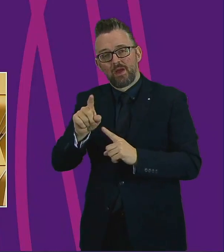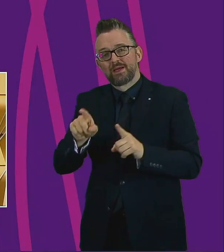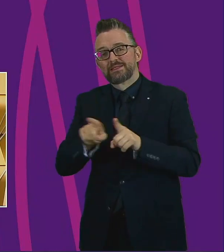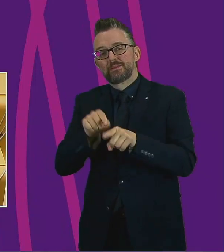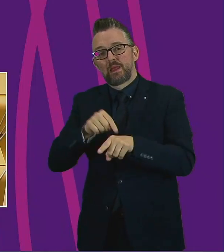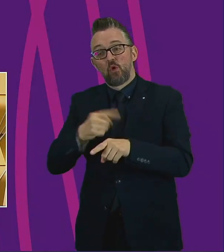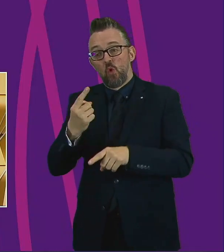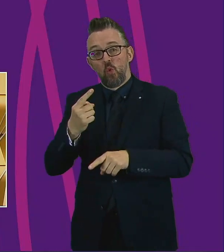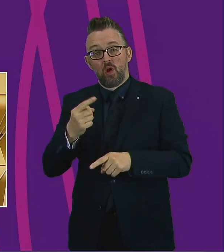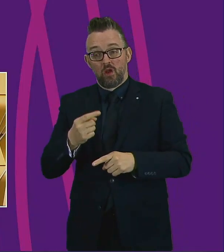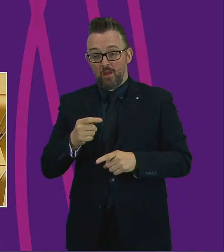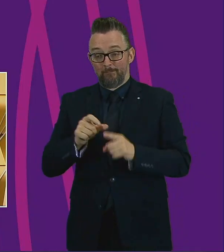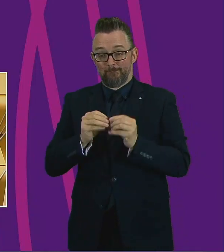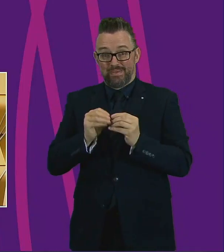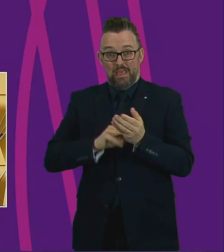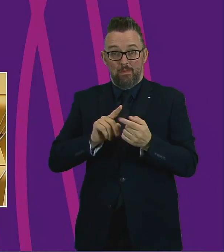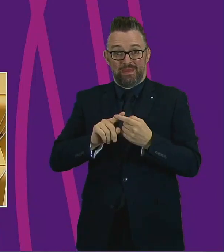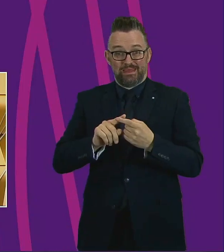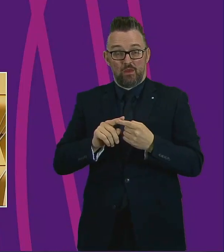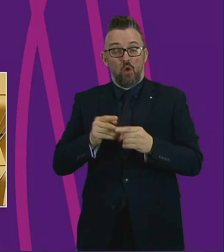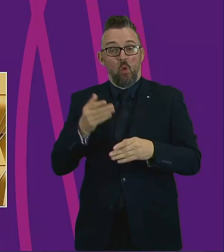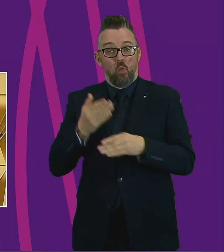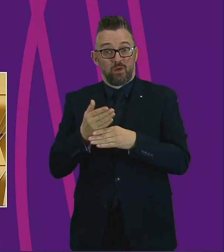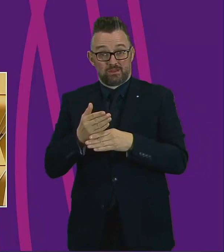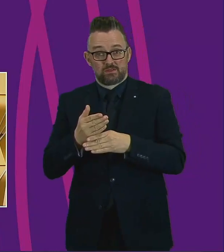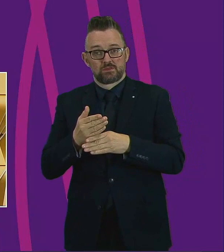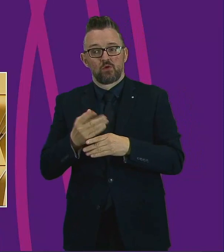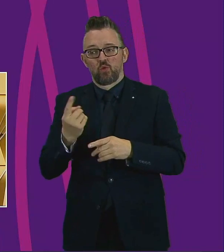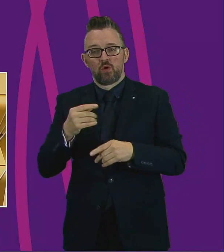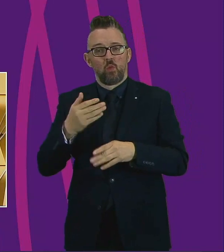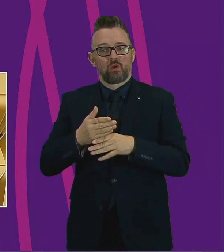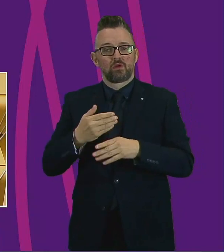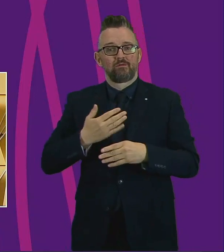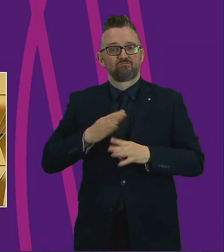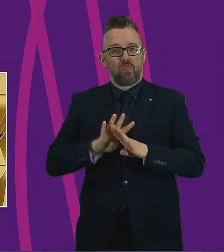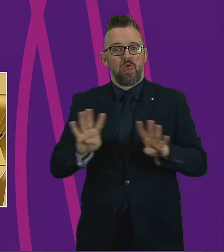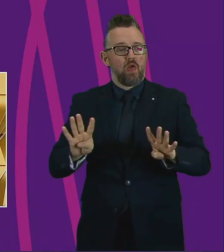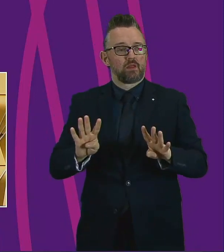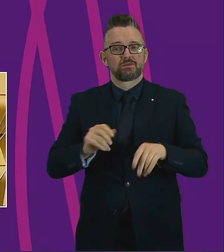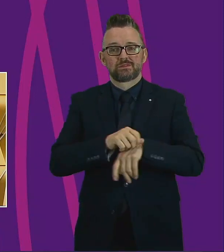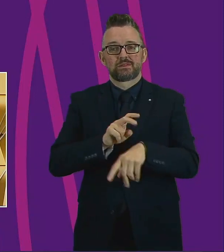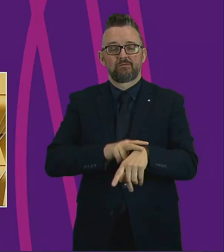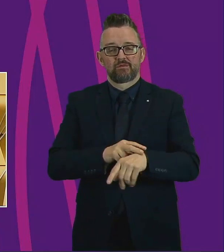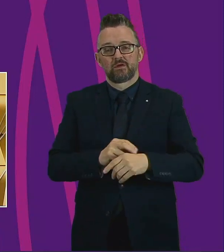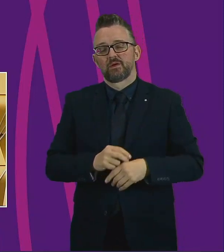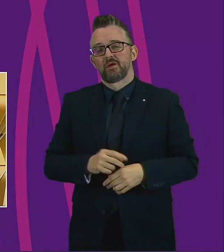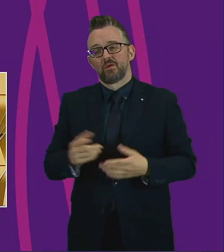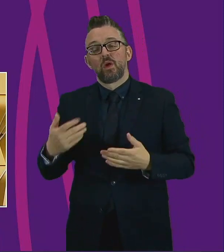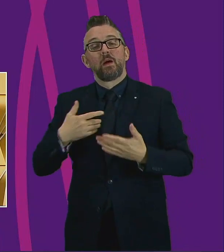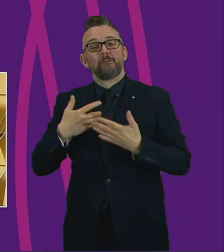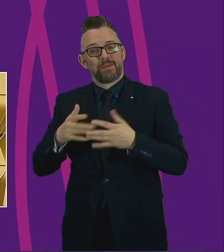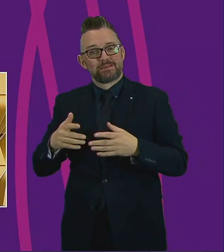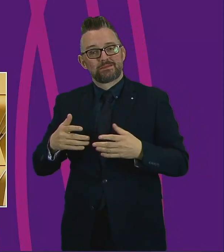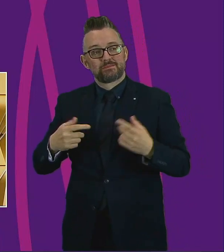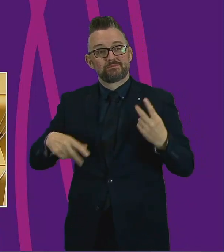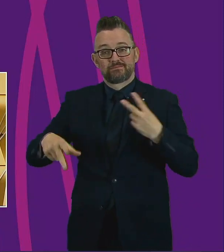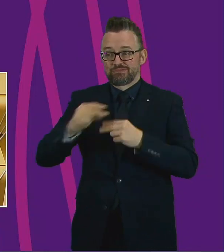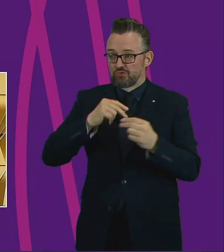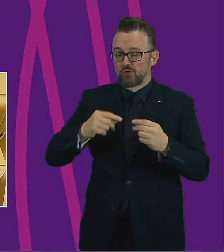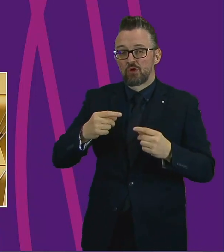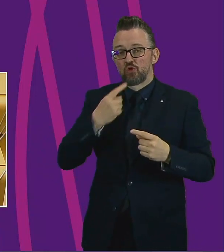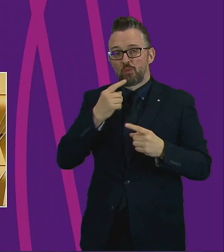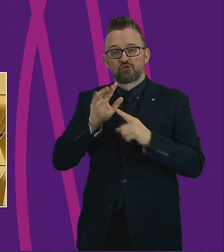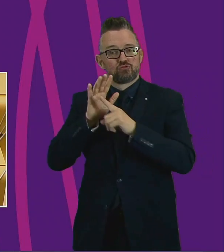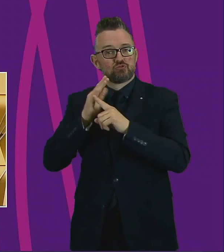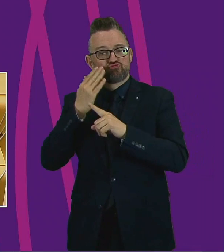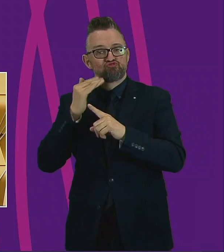BME workers on the front line. We've had a lot of discussion this week about racism. We will discuss tomorrow in this parliament,